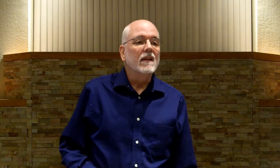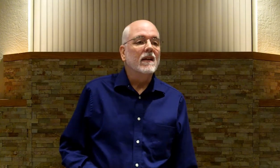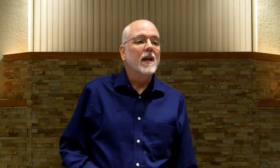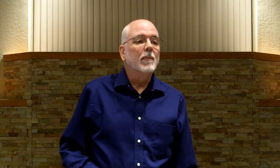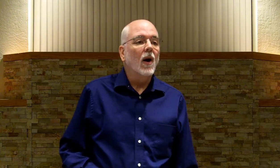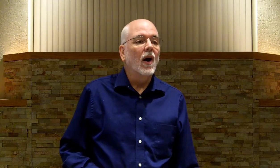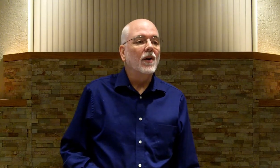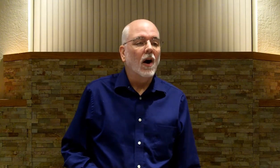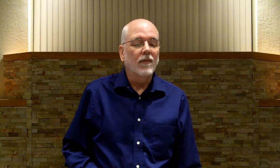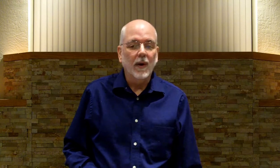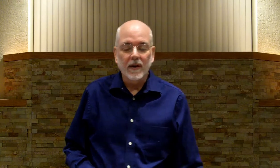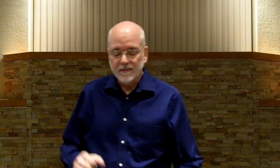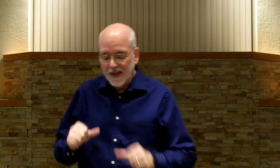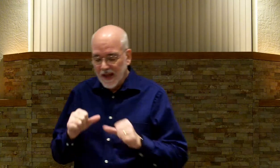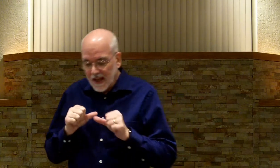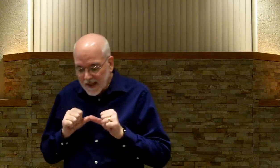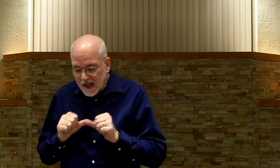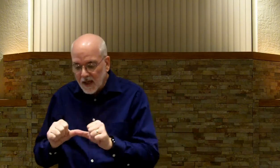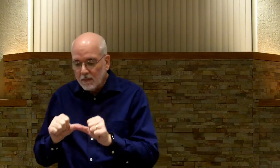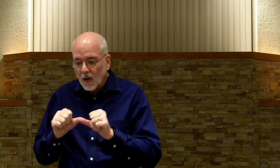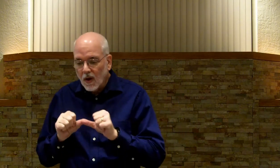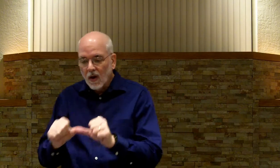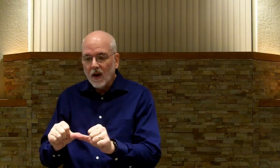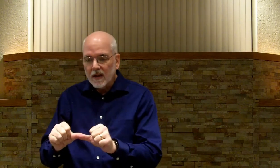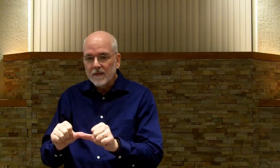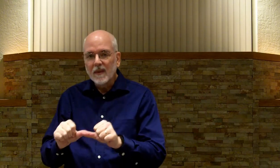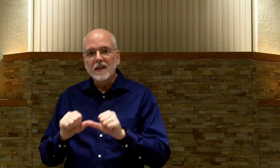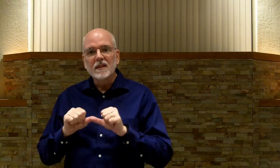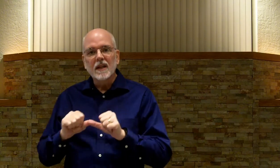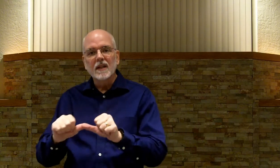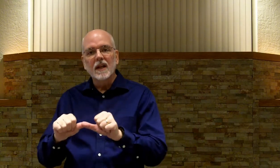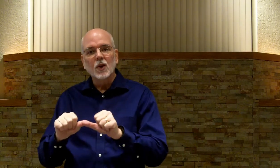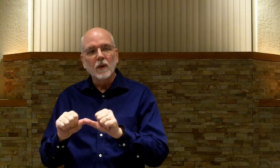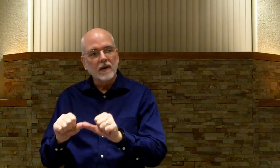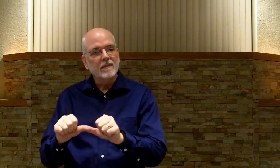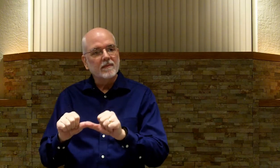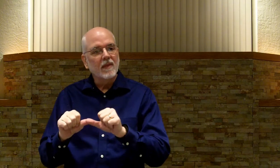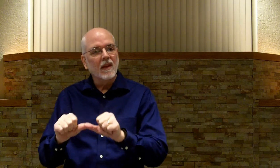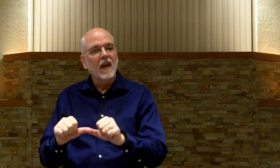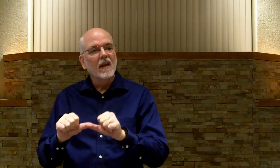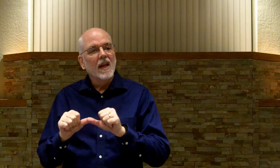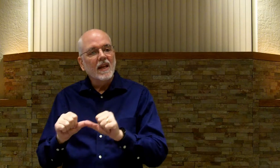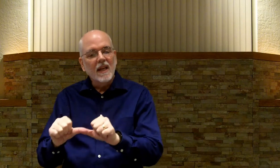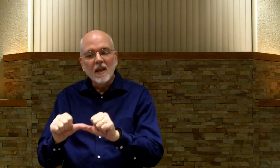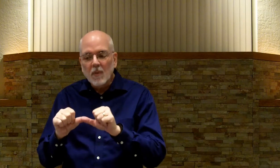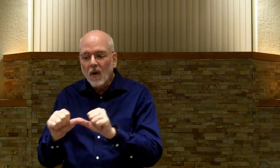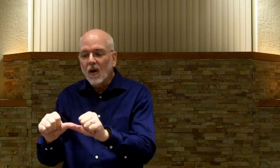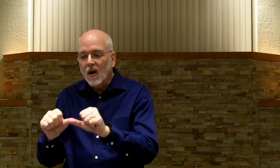keep on offering. Keep on. This is continuing. Okay? Keep on.